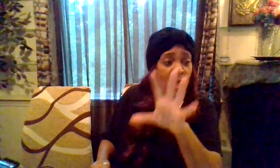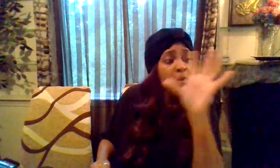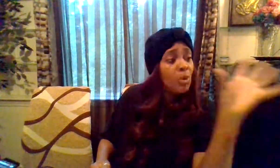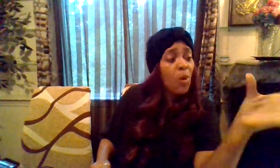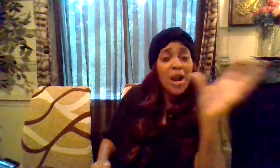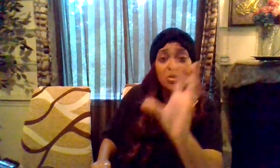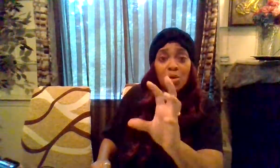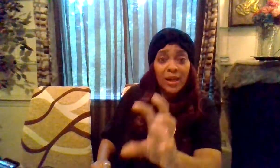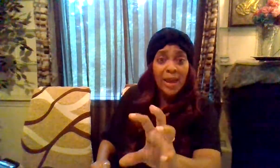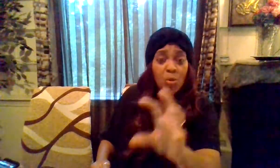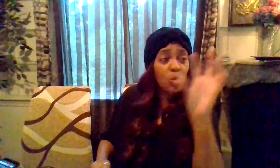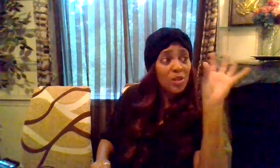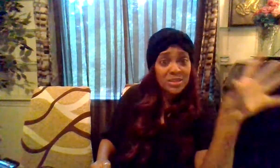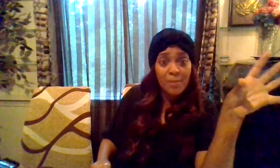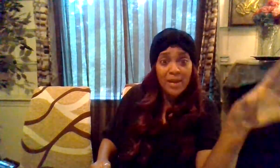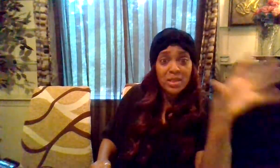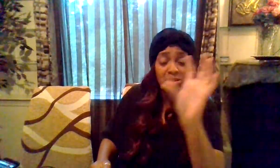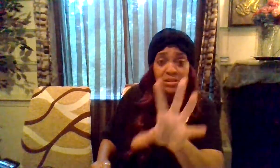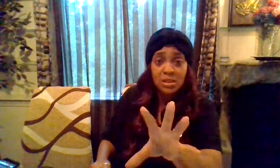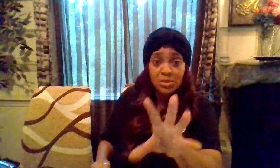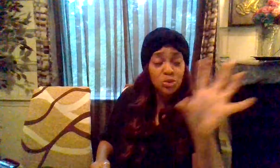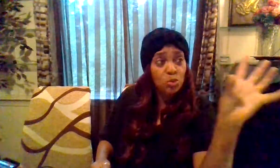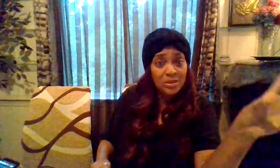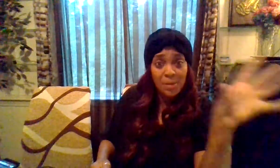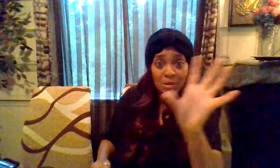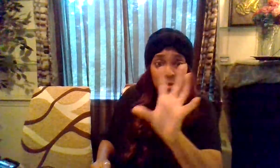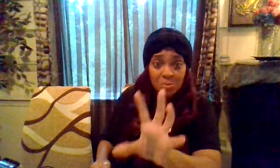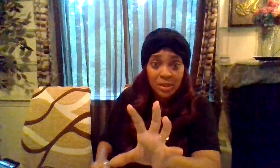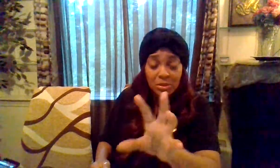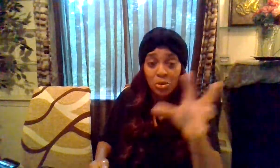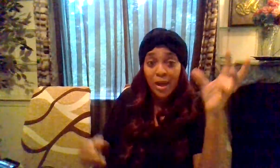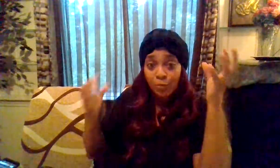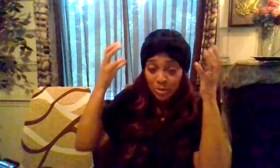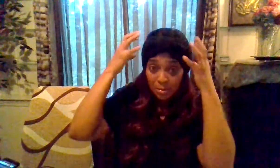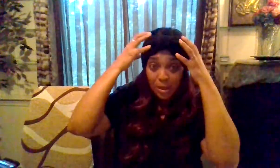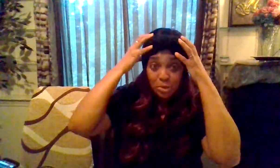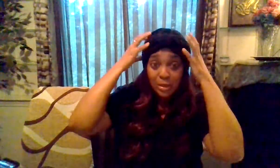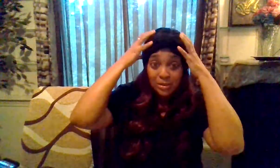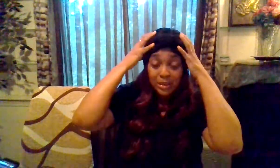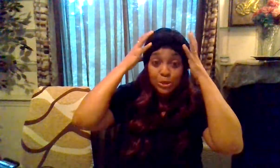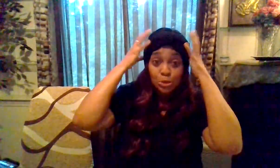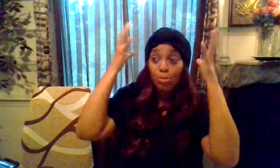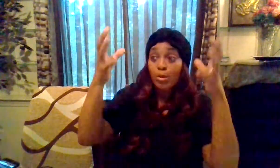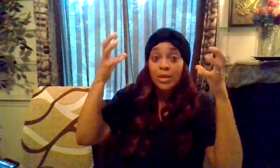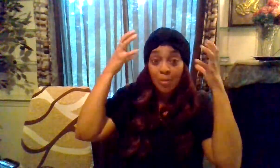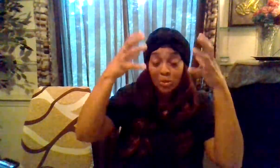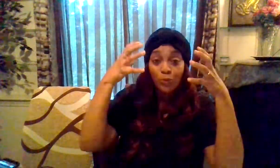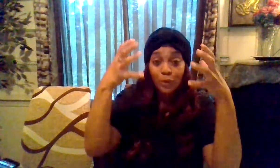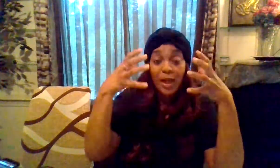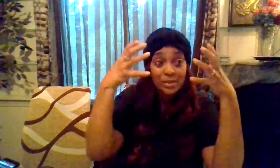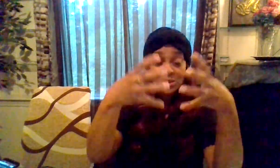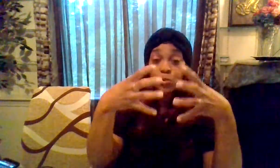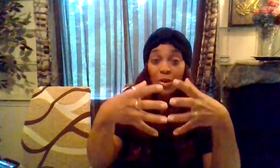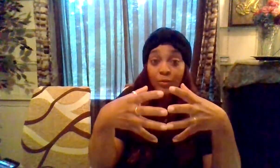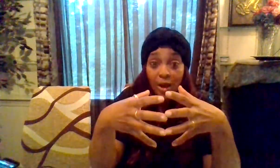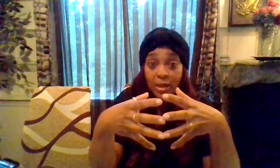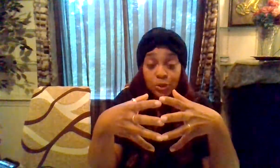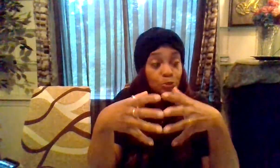but why are you allowing what somebody else has done to you what somebody else has placed in your life what somebody try to dig into your brain to make you feel like this is what defines you